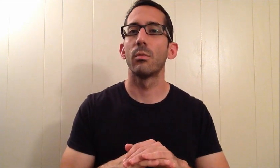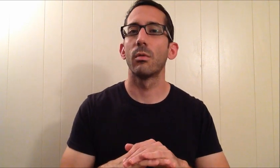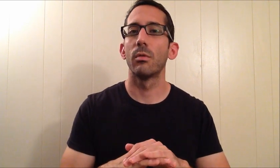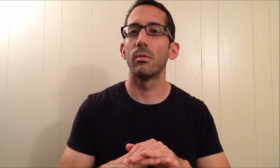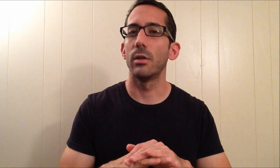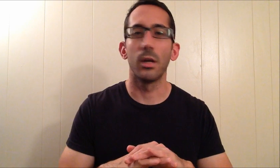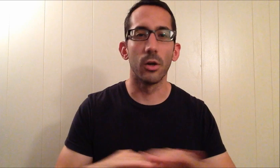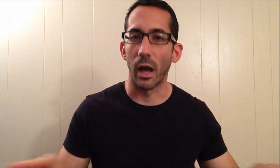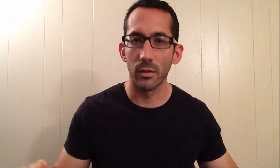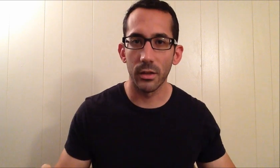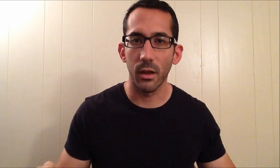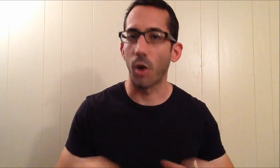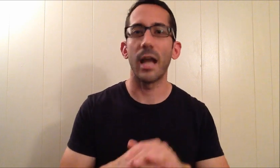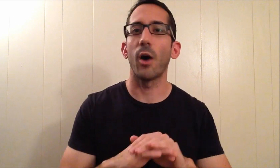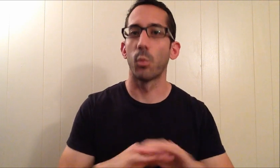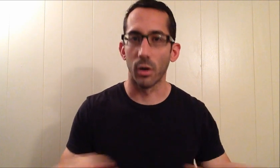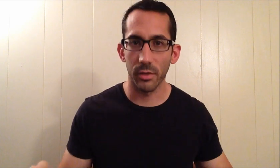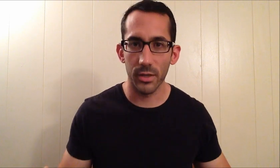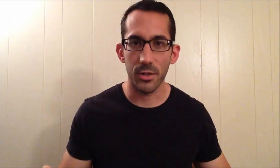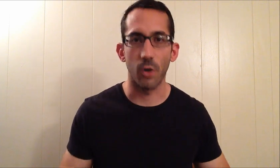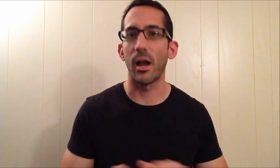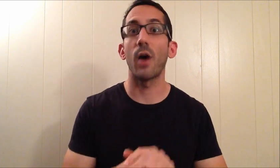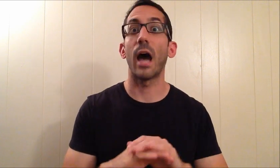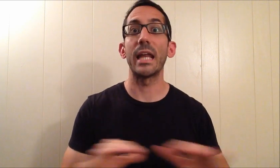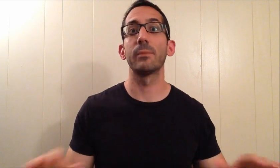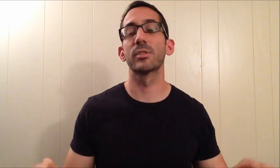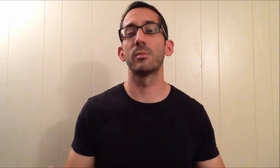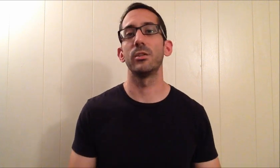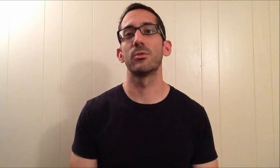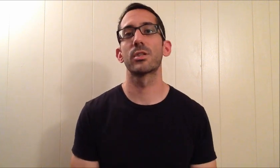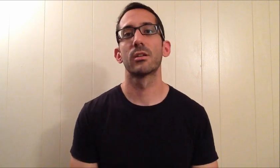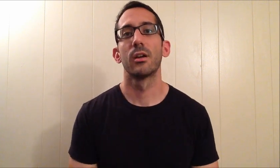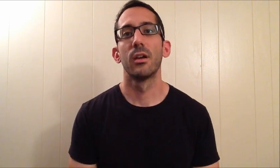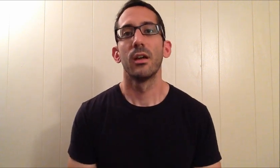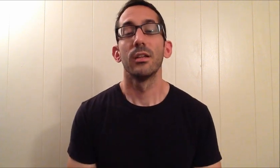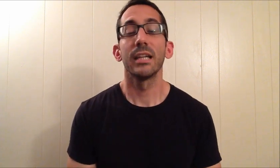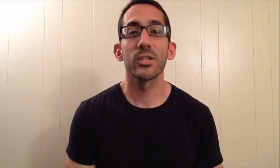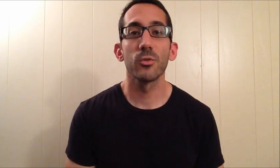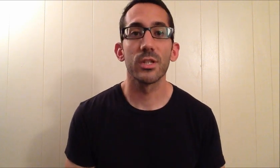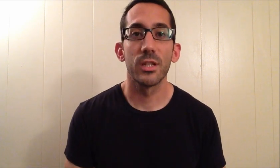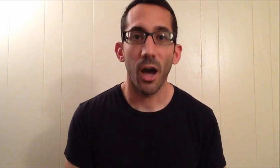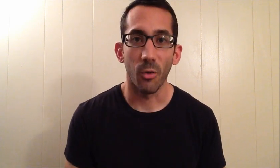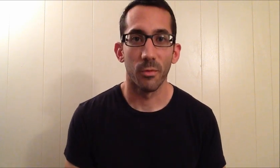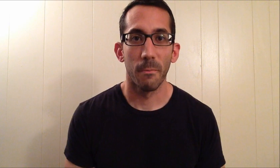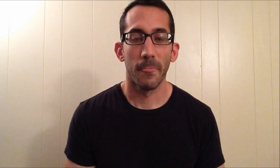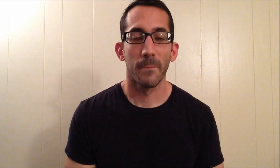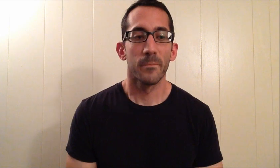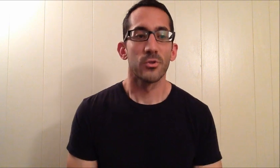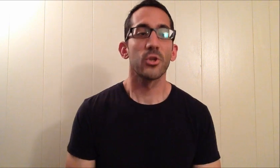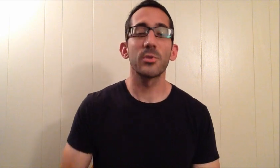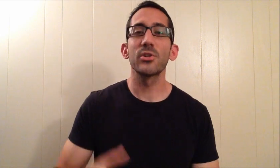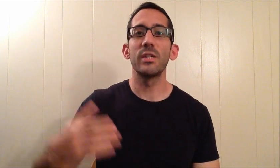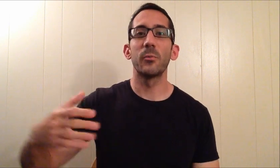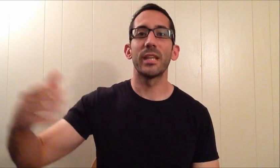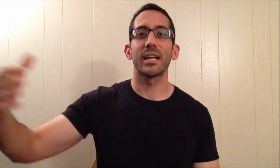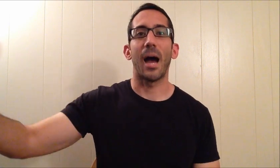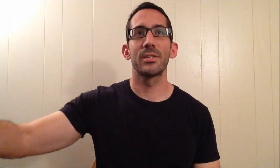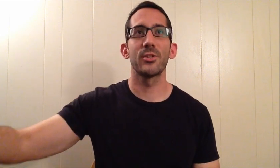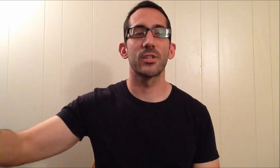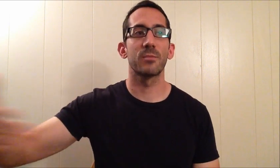irrelevant, are now worthless, are now not able to be used? The answer is no. So just because you didn't win that competition